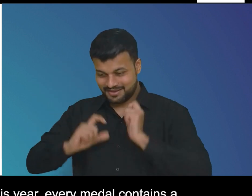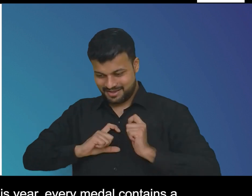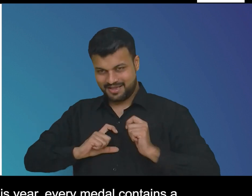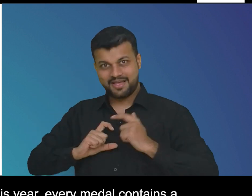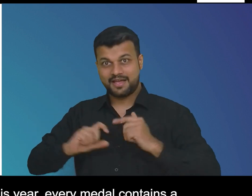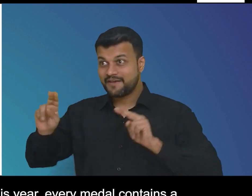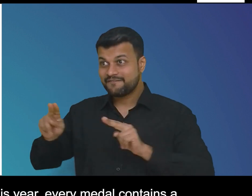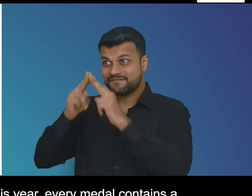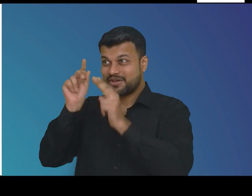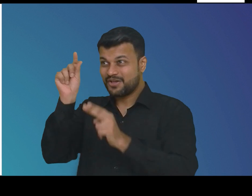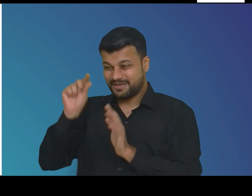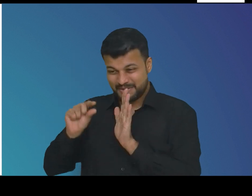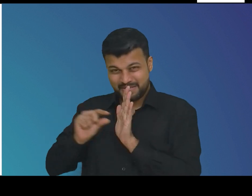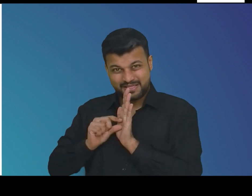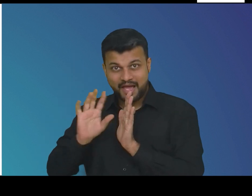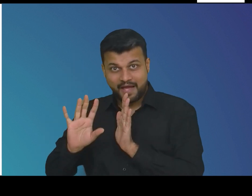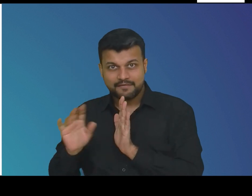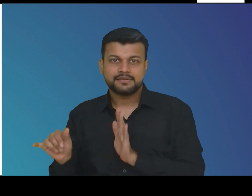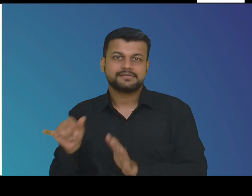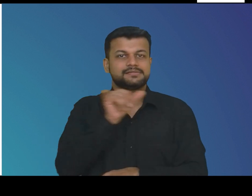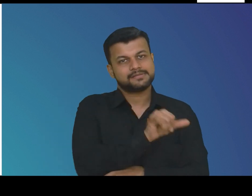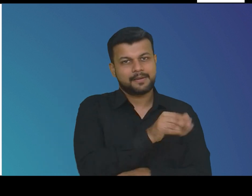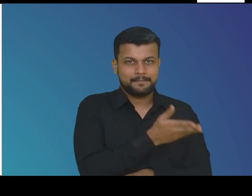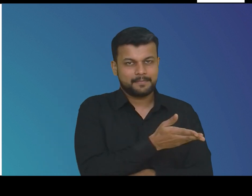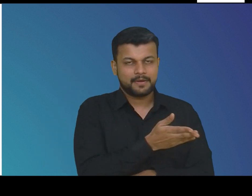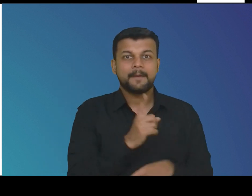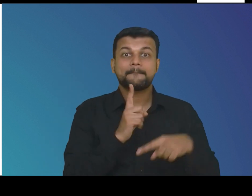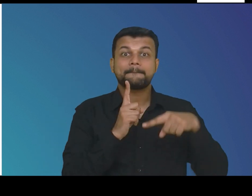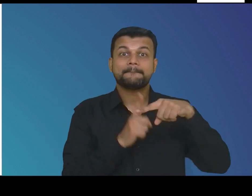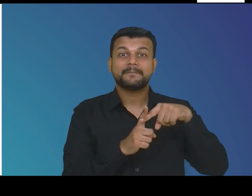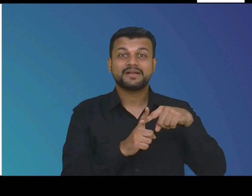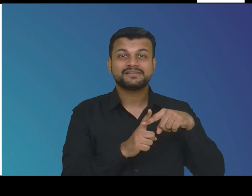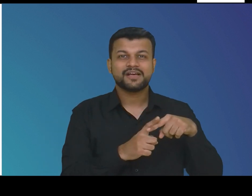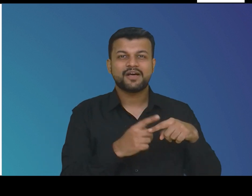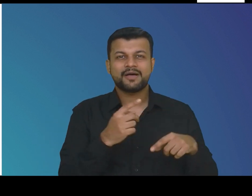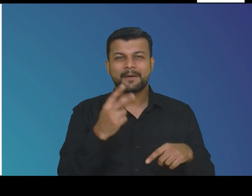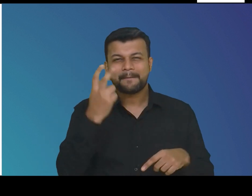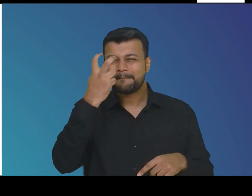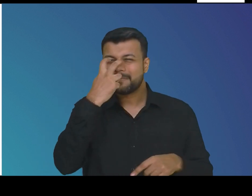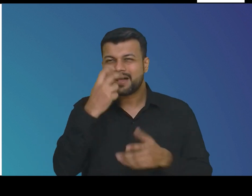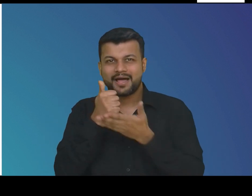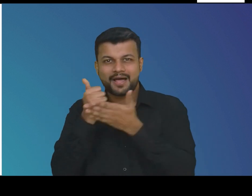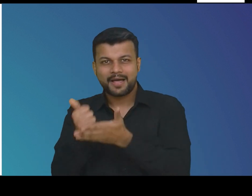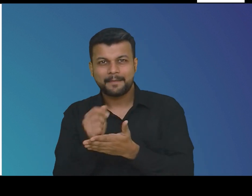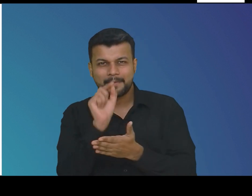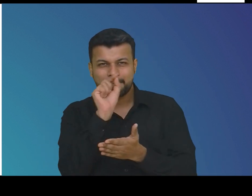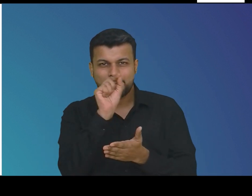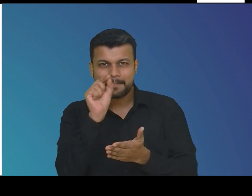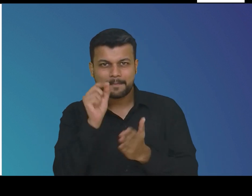small piece of the eiffel tower but with tactile markings including braille to distinguish them